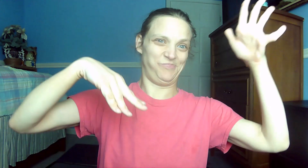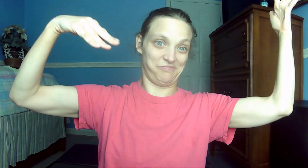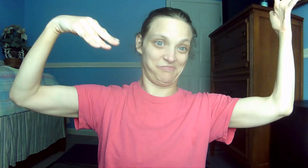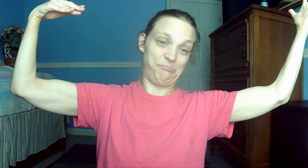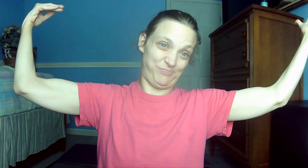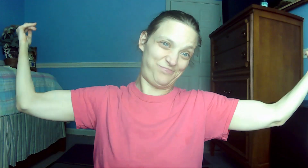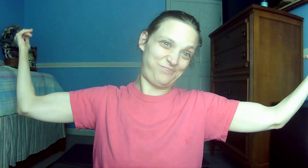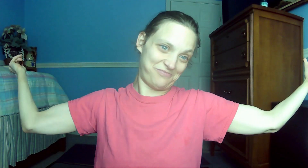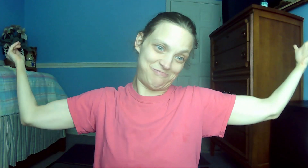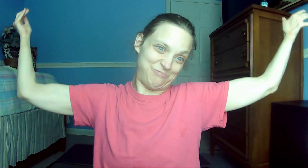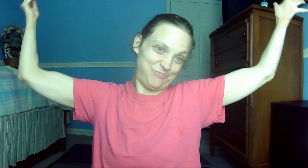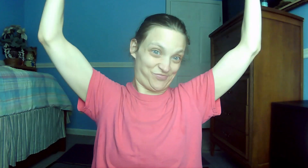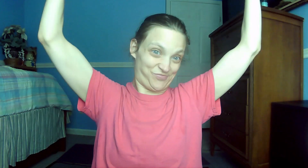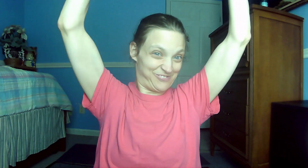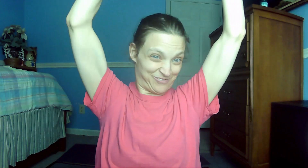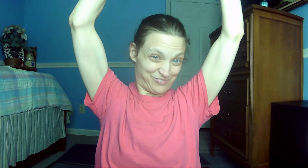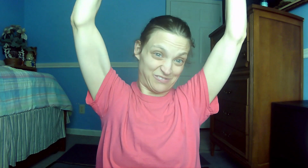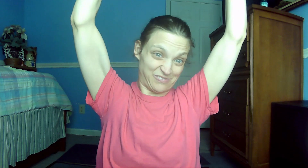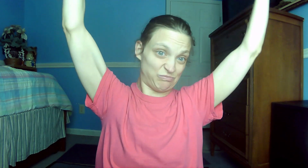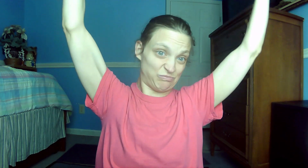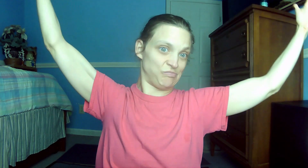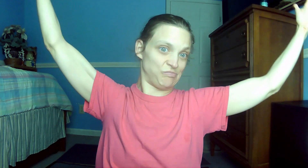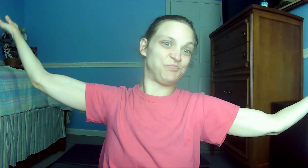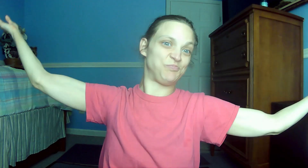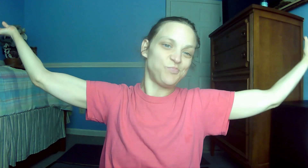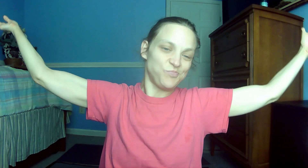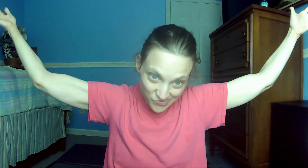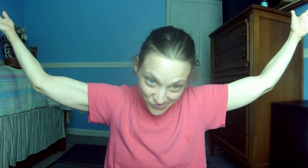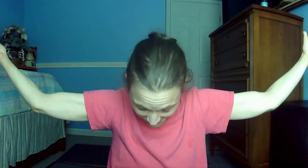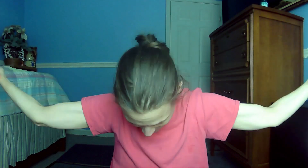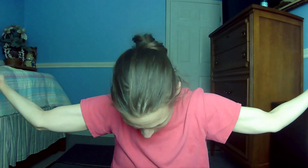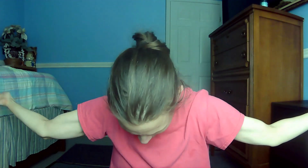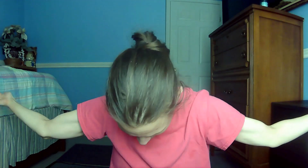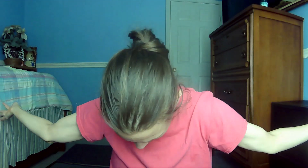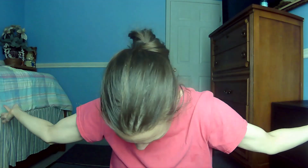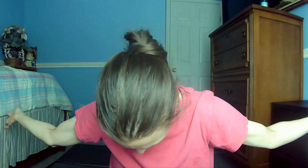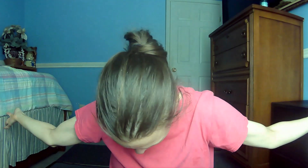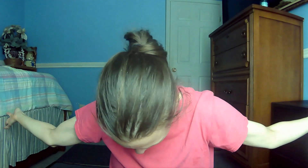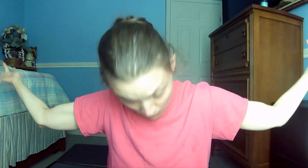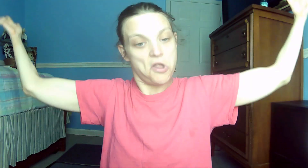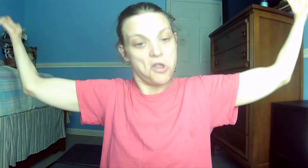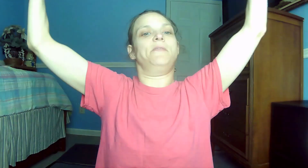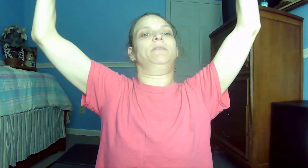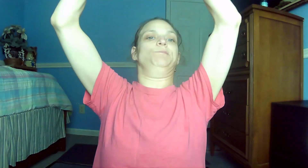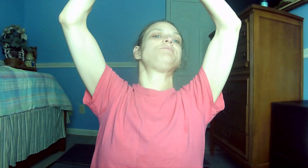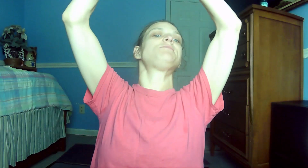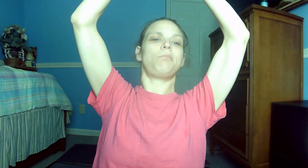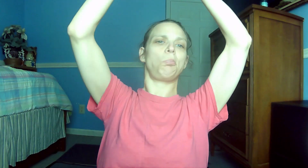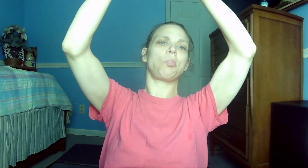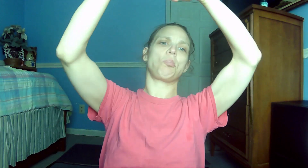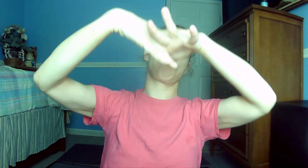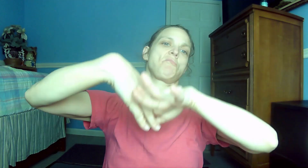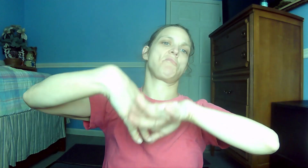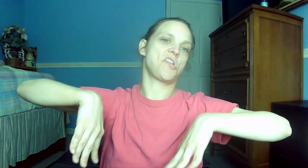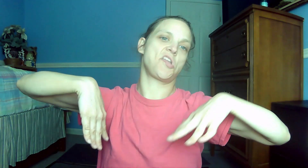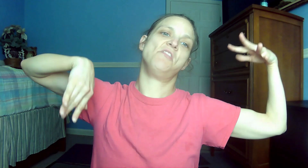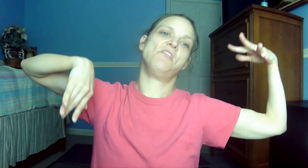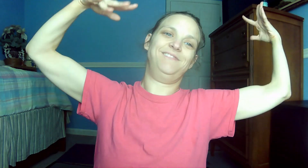spirit, and his worshipers must worship in the spirit and in truth. 32. Romans 3